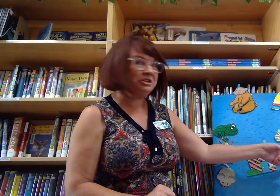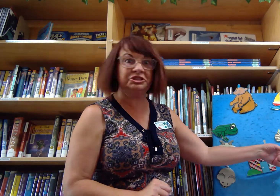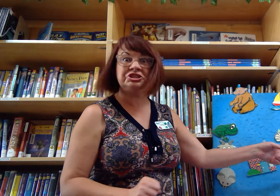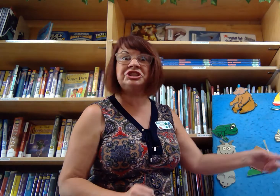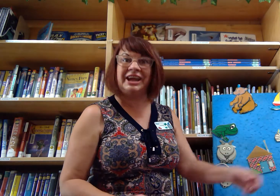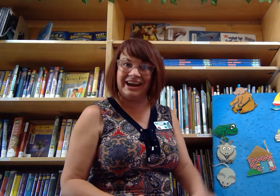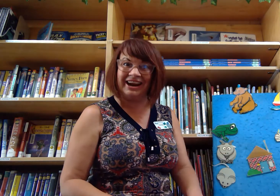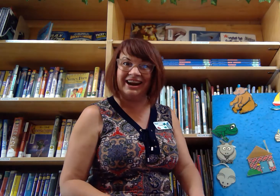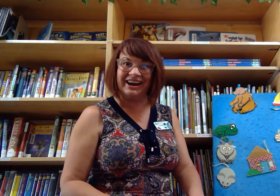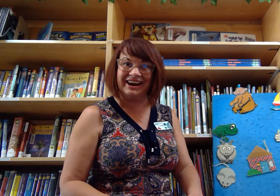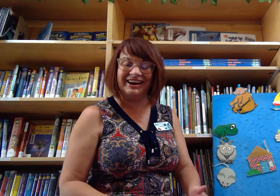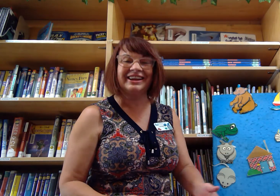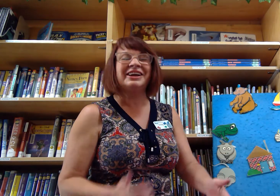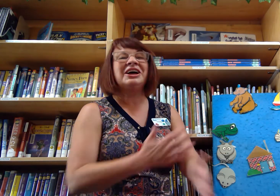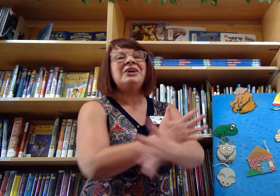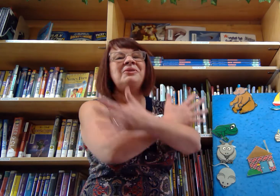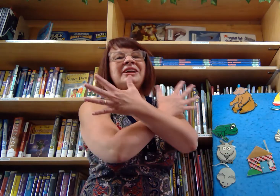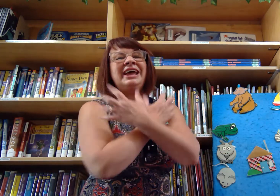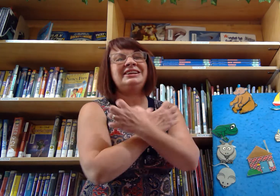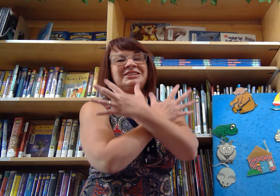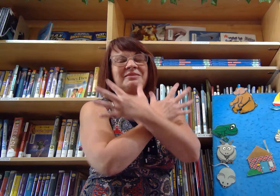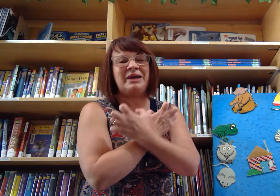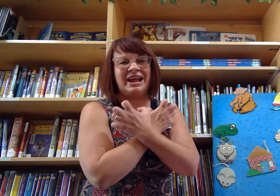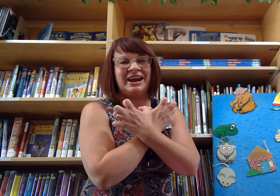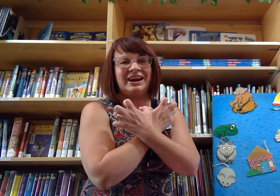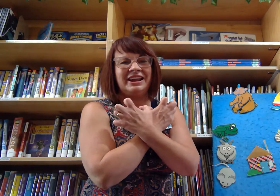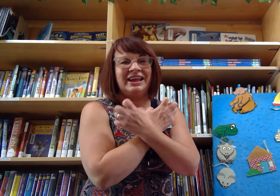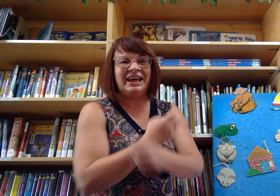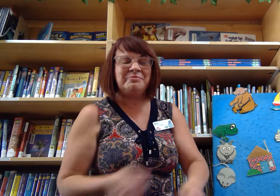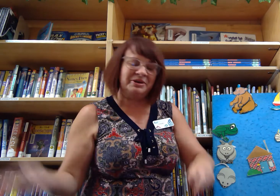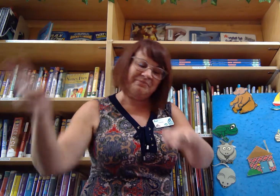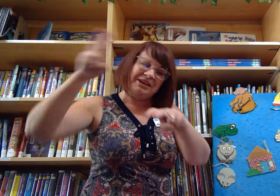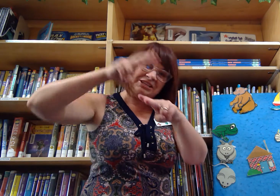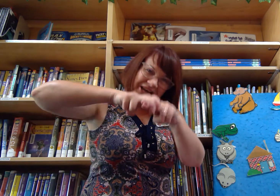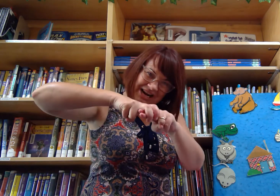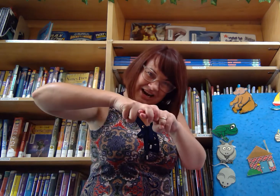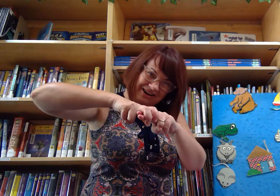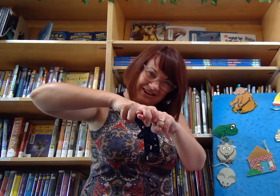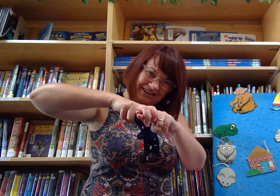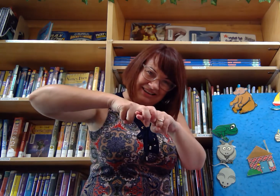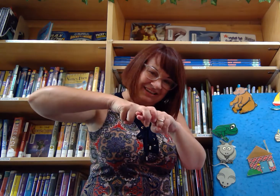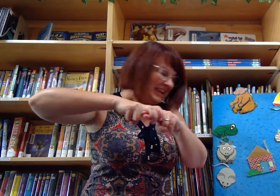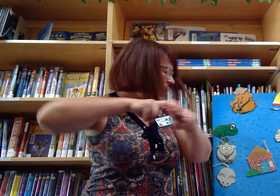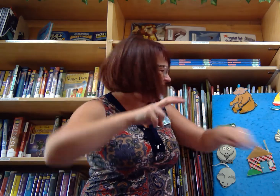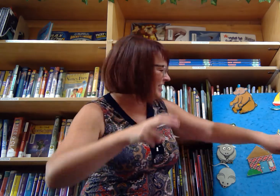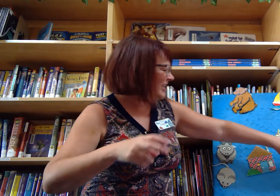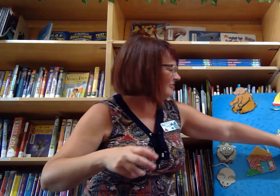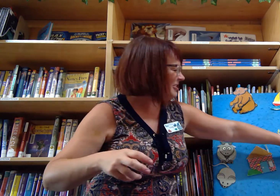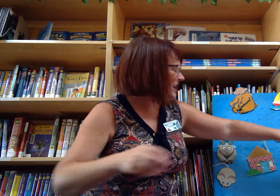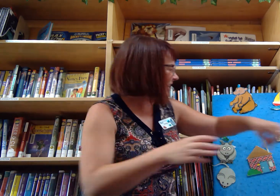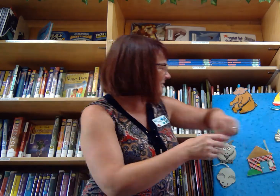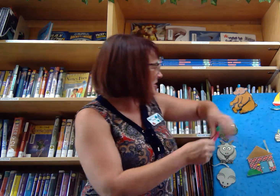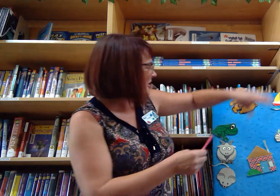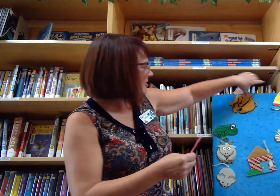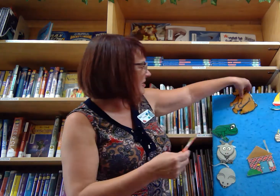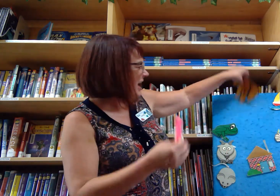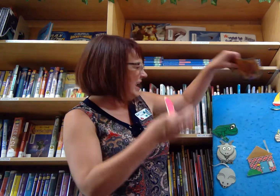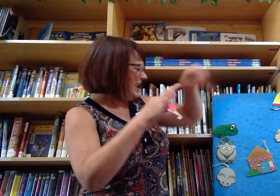chair. We'll catch a bear and put him on a chair. And then we'll let him go. Hey!